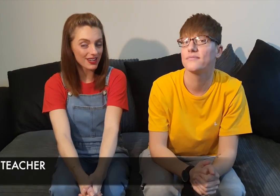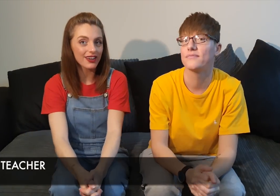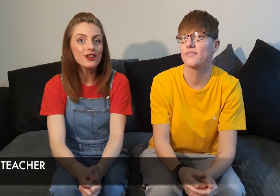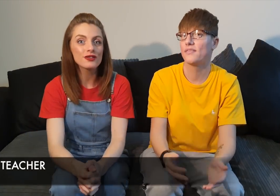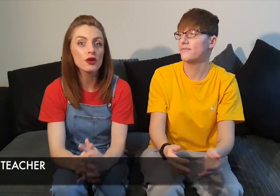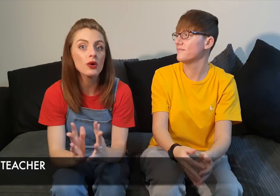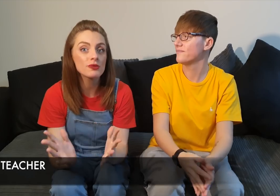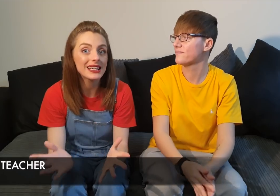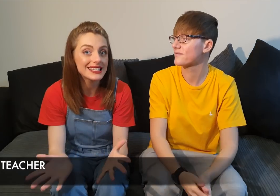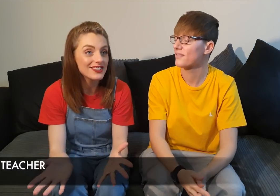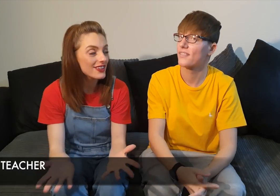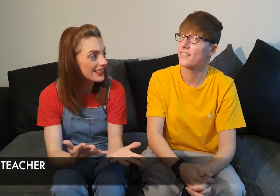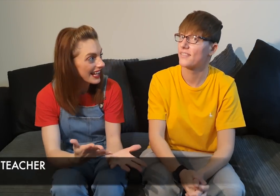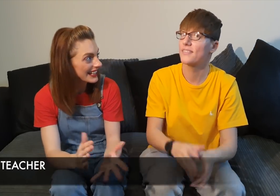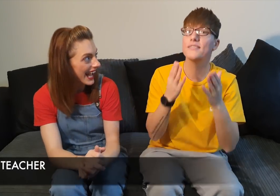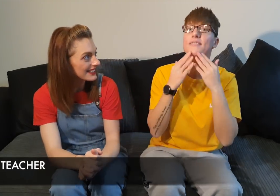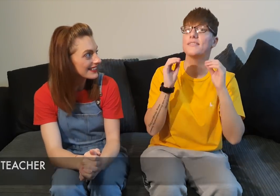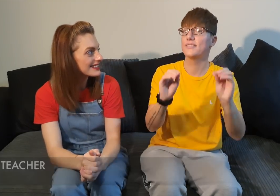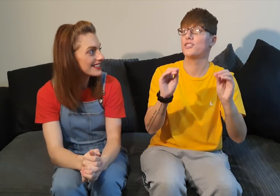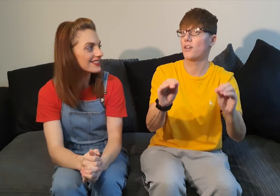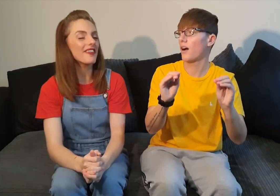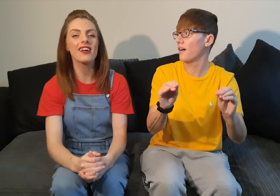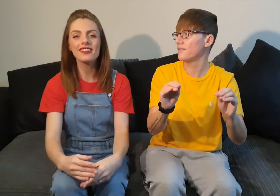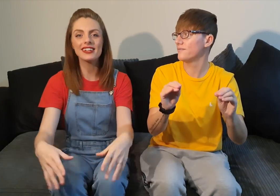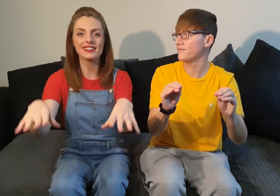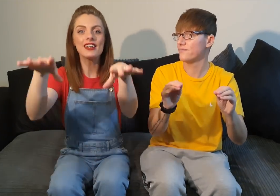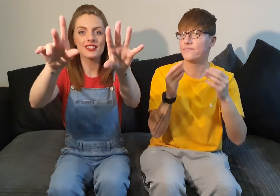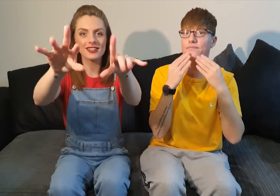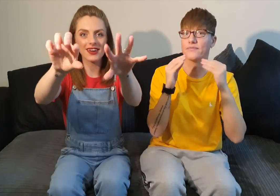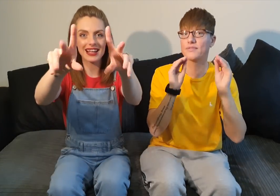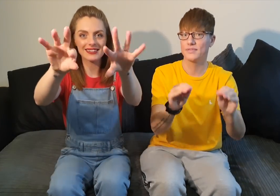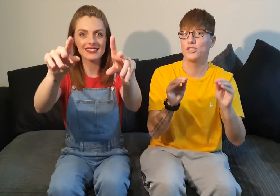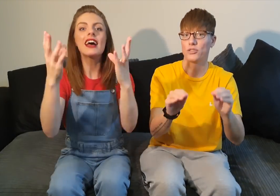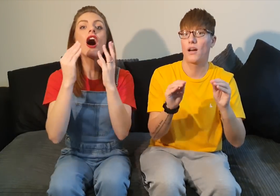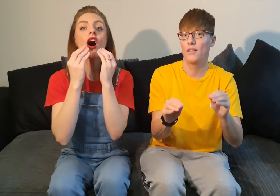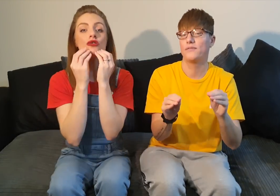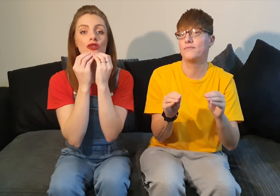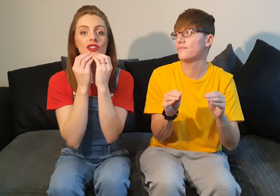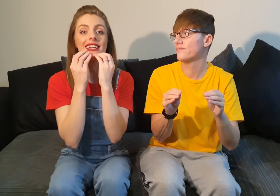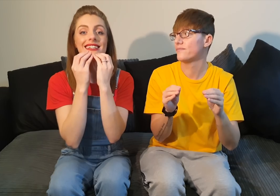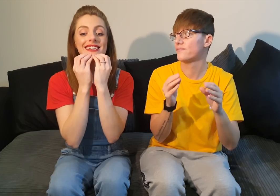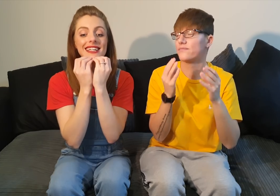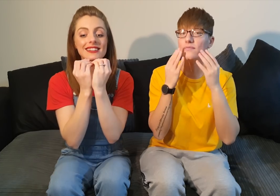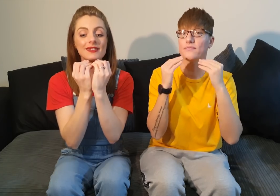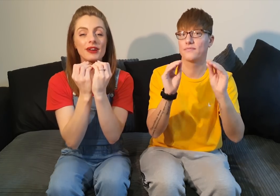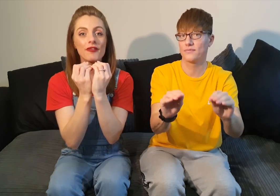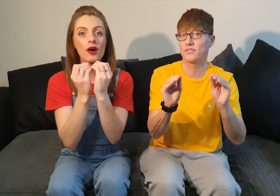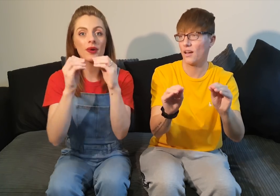so if you want to be a teacher Kellyanne teacher very good so two hands on your chin teach bring it forward